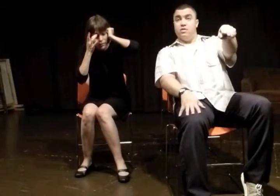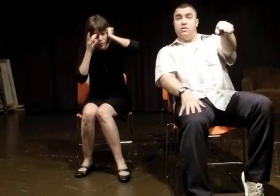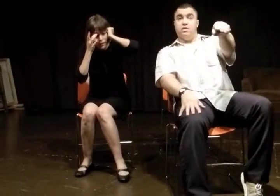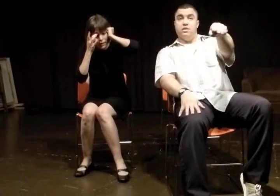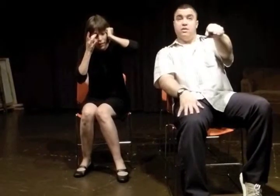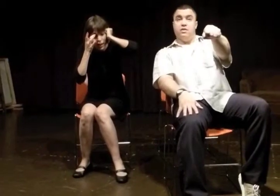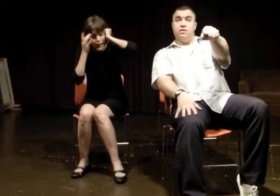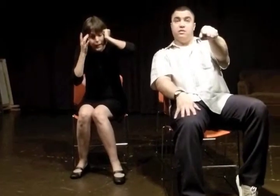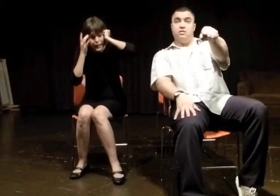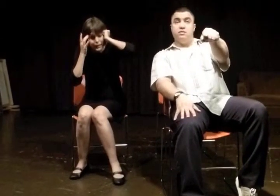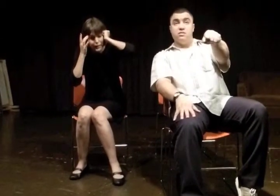Hi.